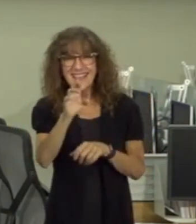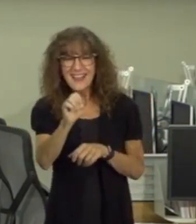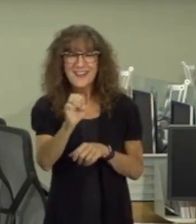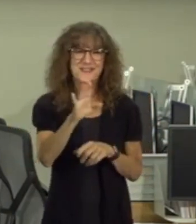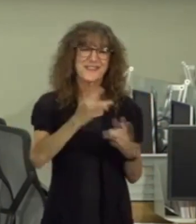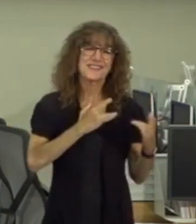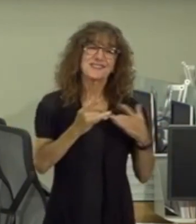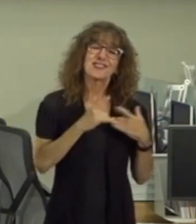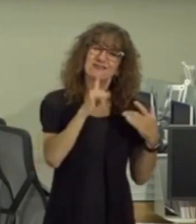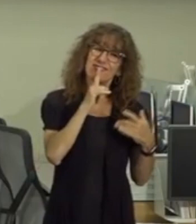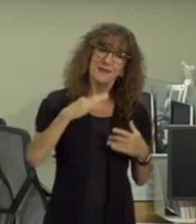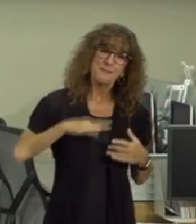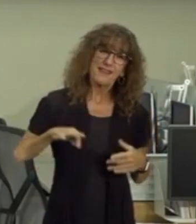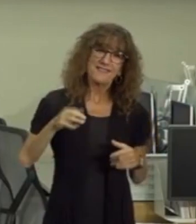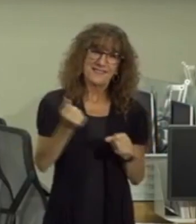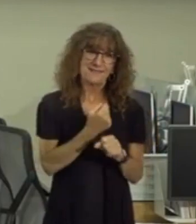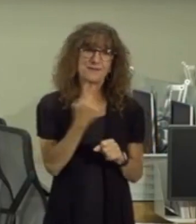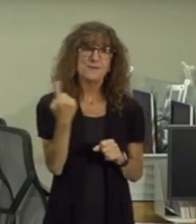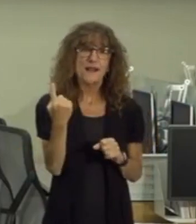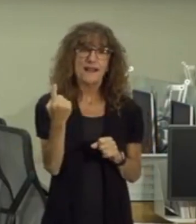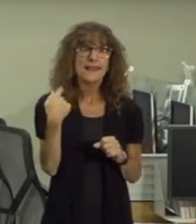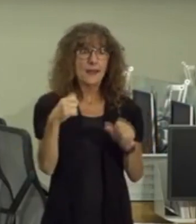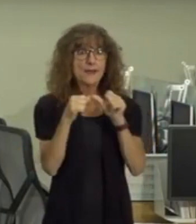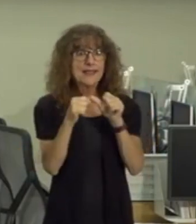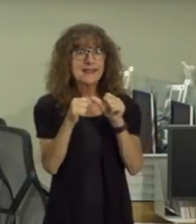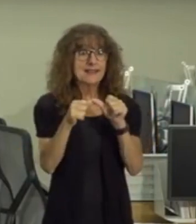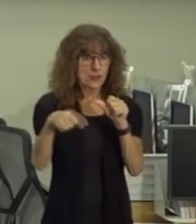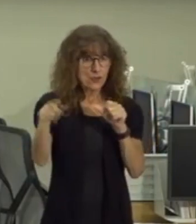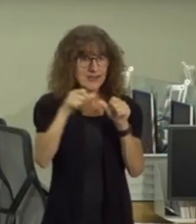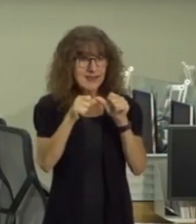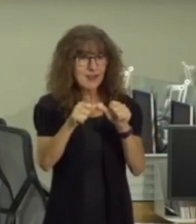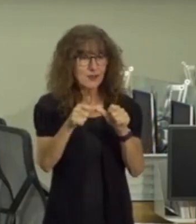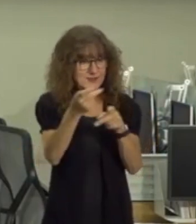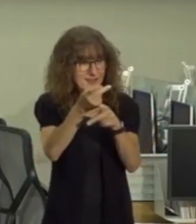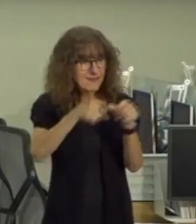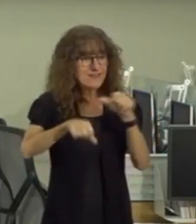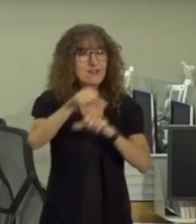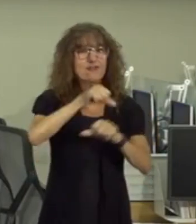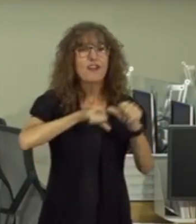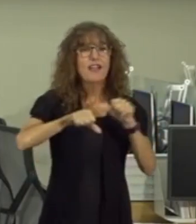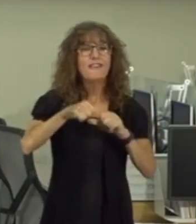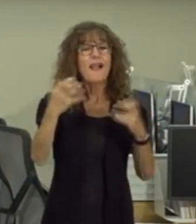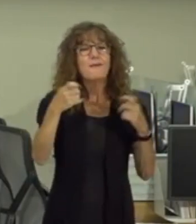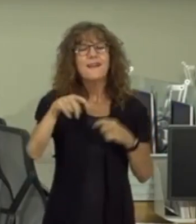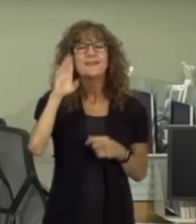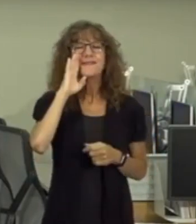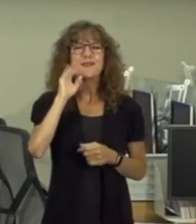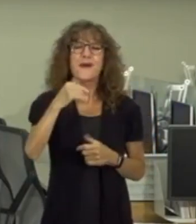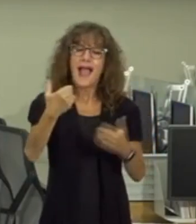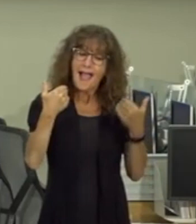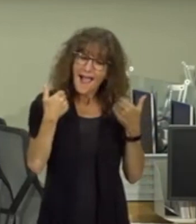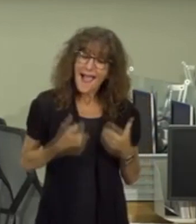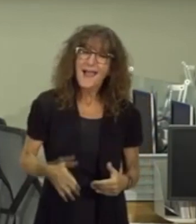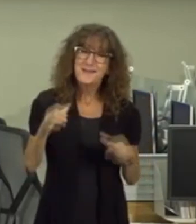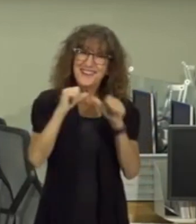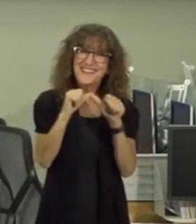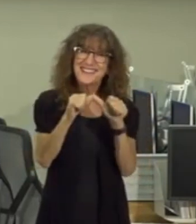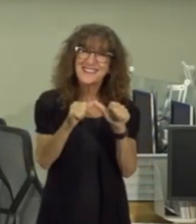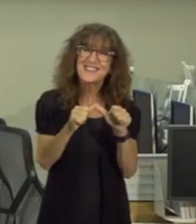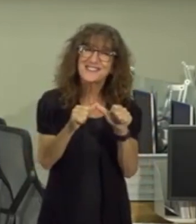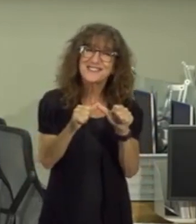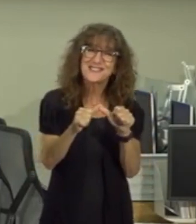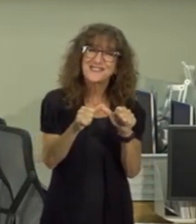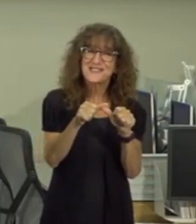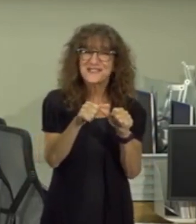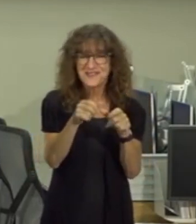paid off and as we continue to as you continue to look out for each other i want you to know that i will continue to look